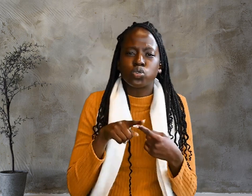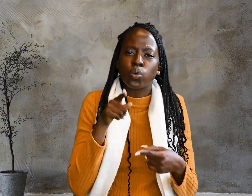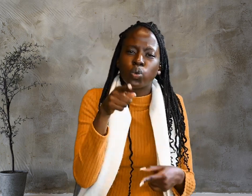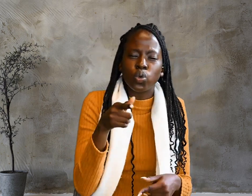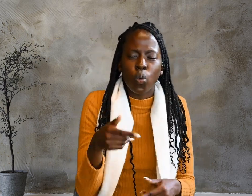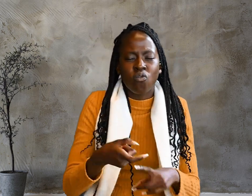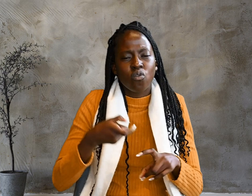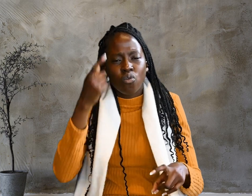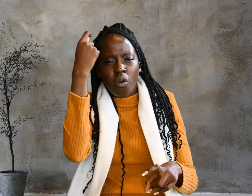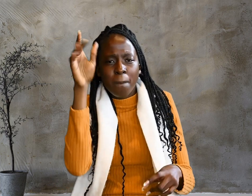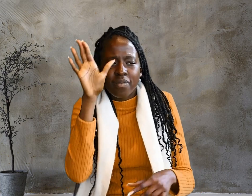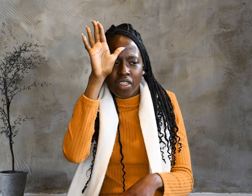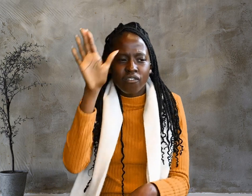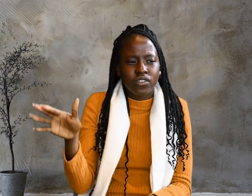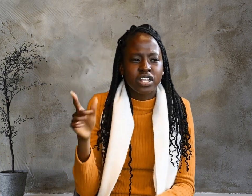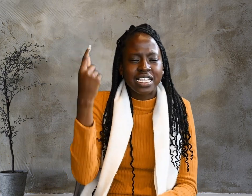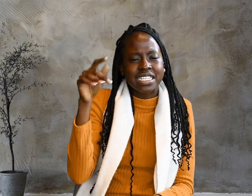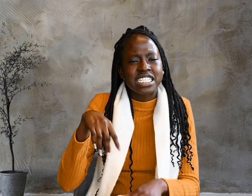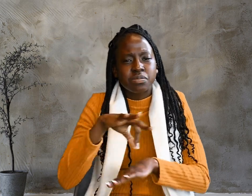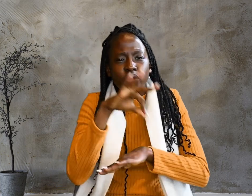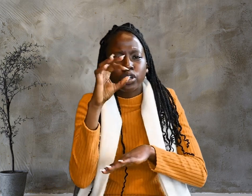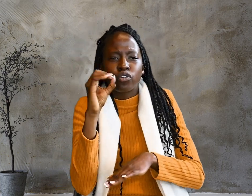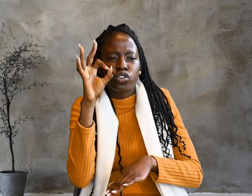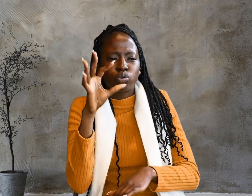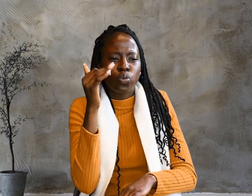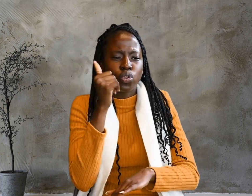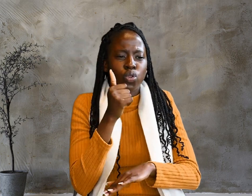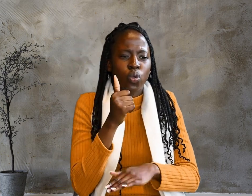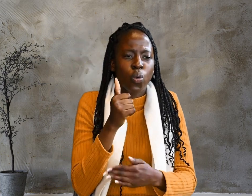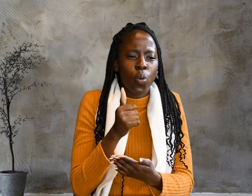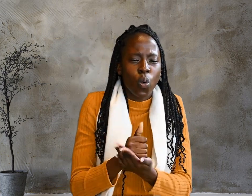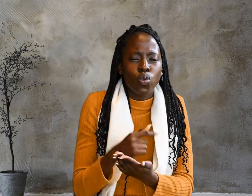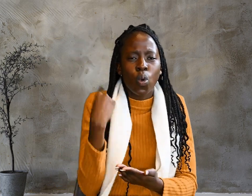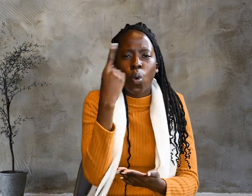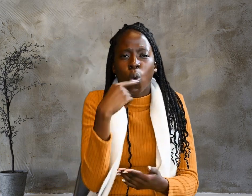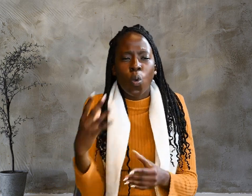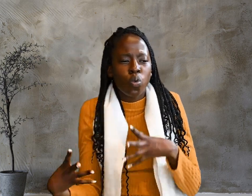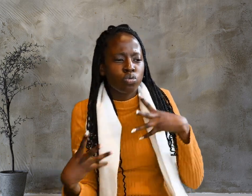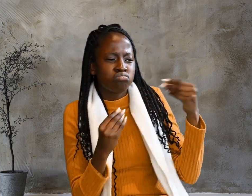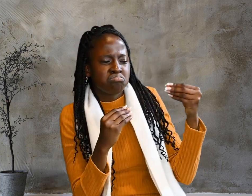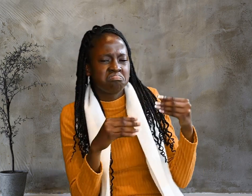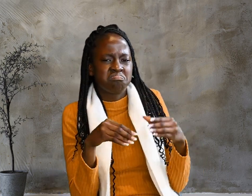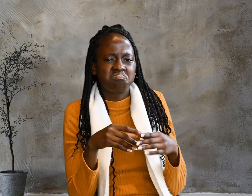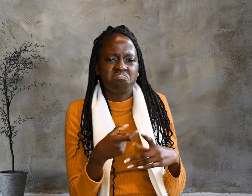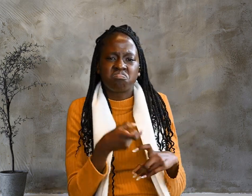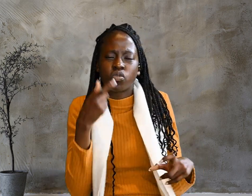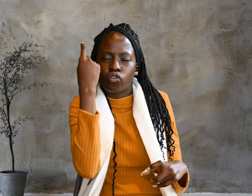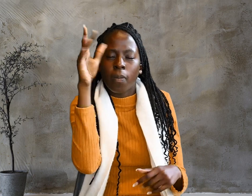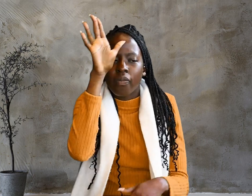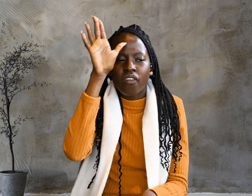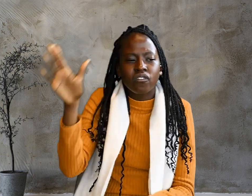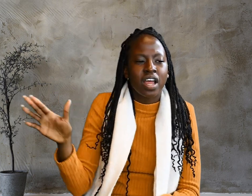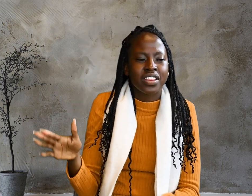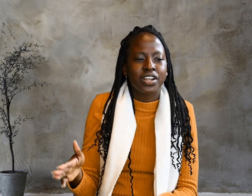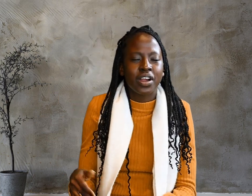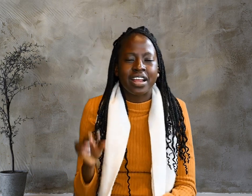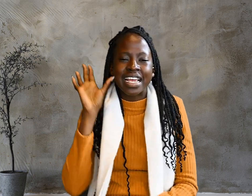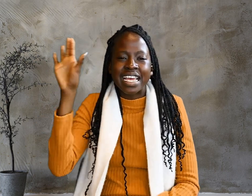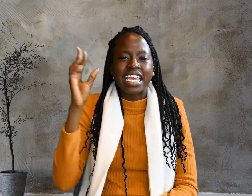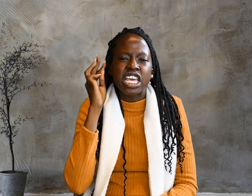you from the Father, the Spirit of Truth, who goes out from the Father, will testify about me.